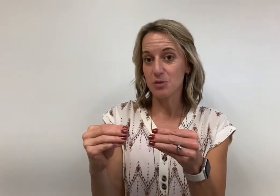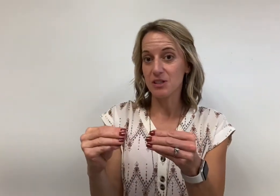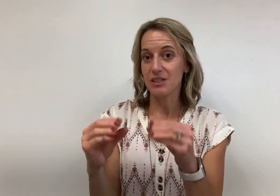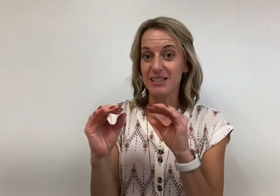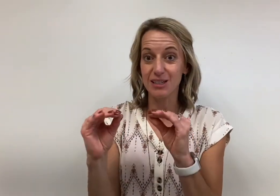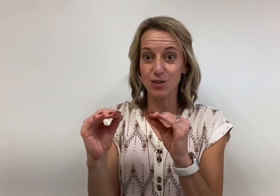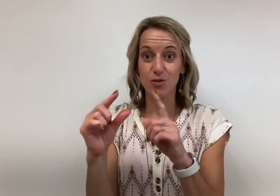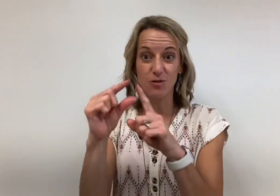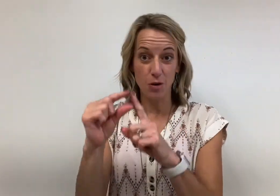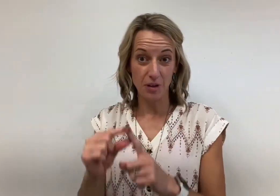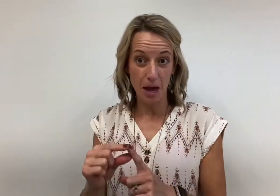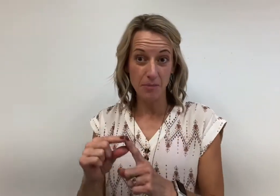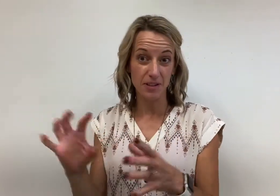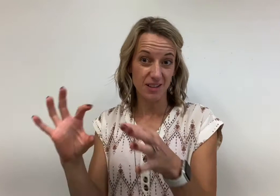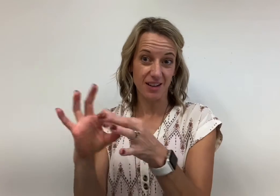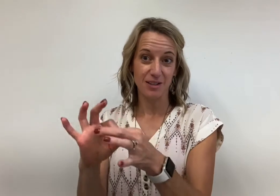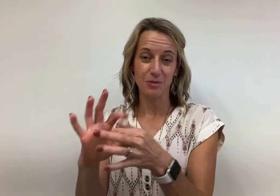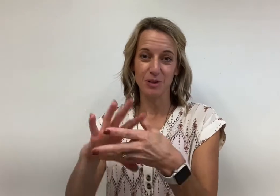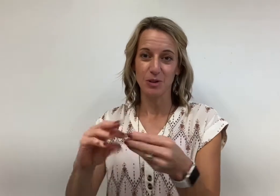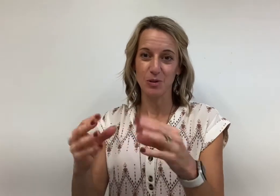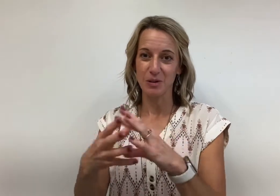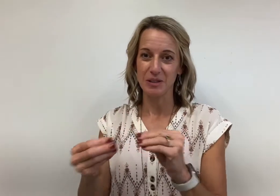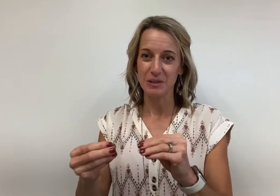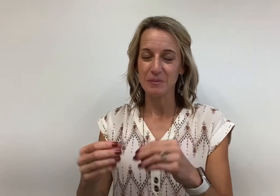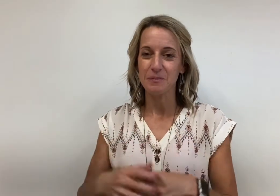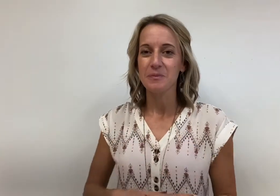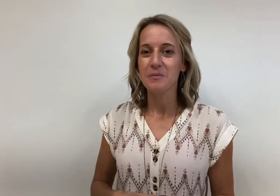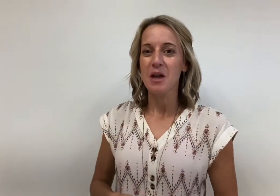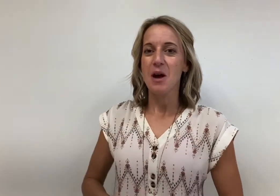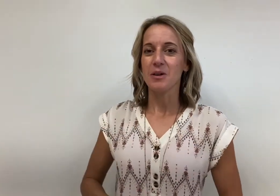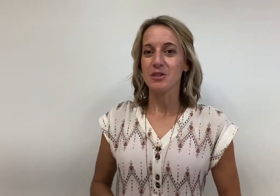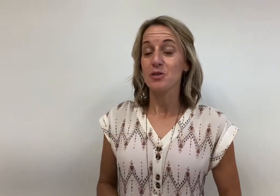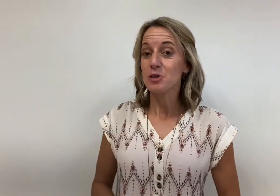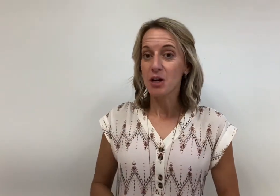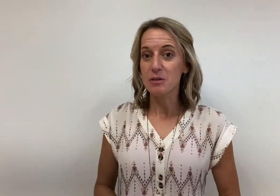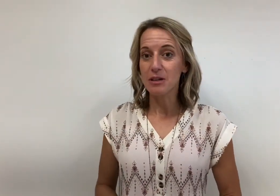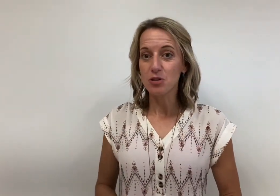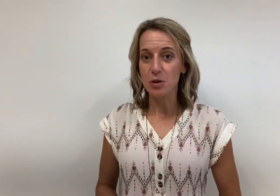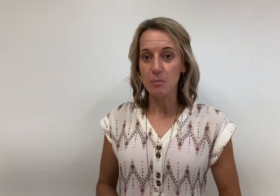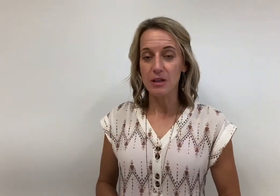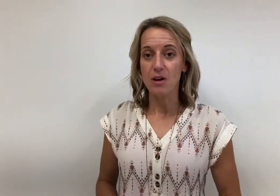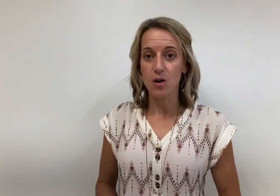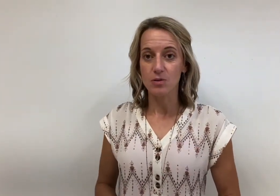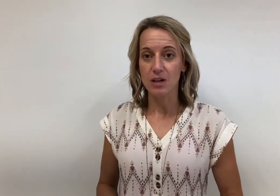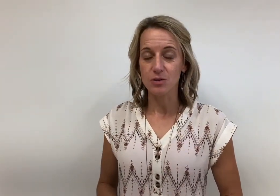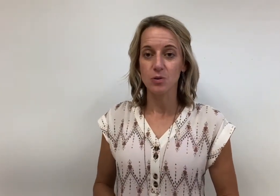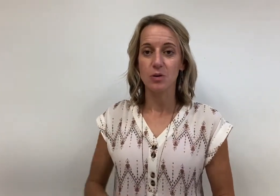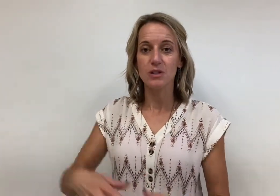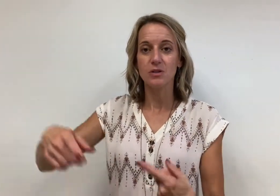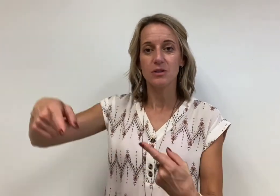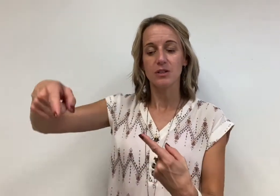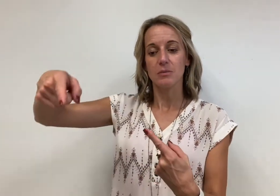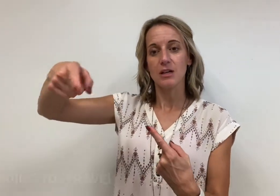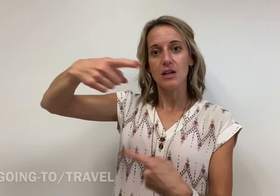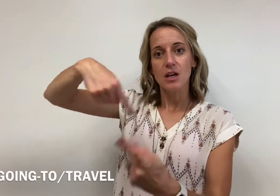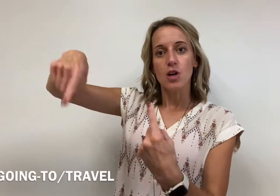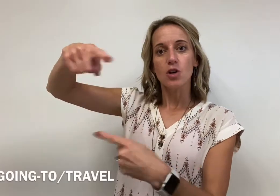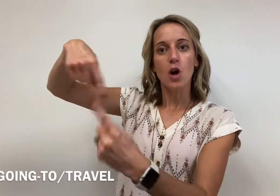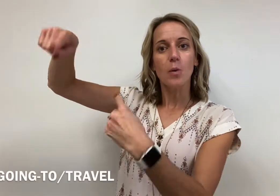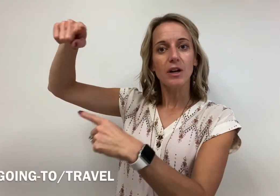just going to teach you the vocab that's connected with the stories. Okay, so they're talking about a trip in the hotel story, so it's going to be going on